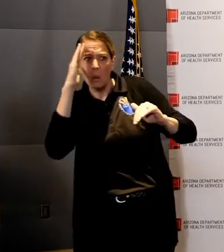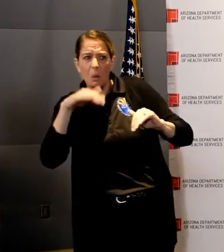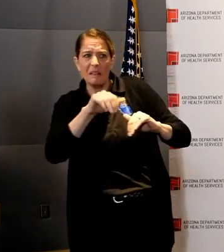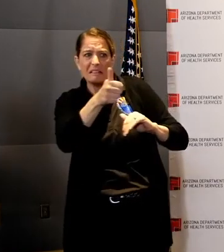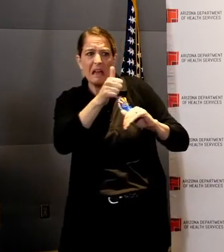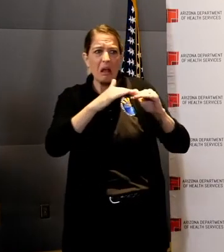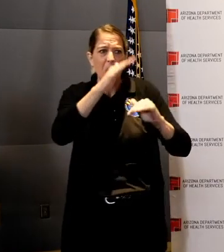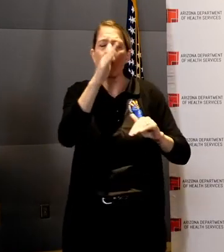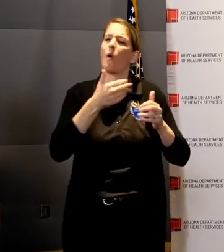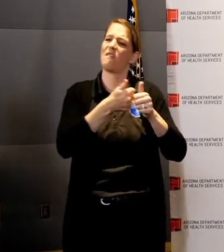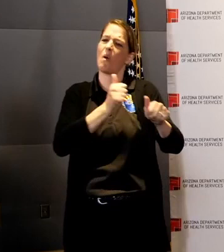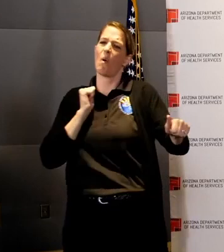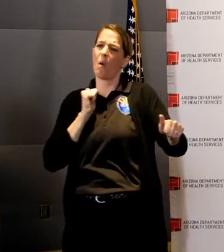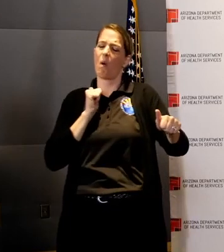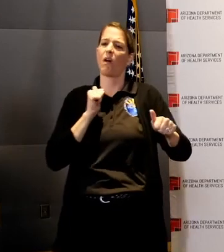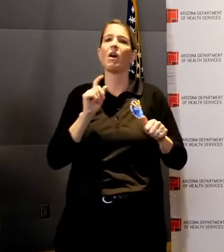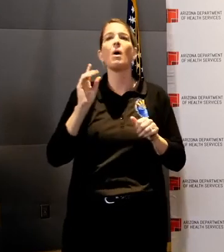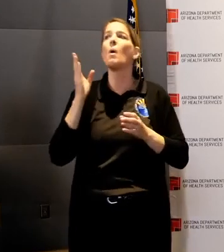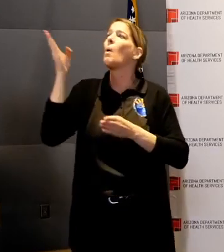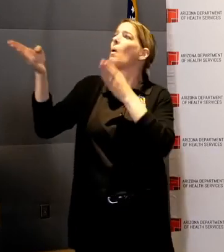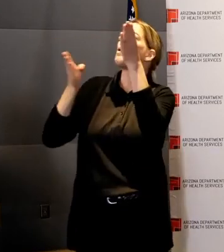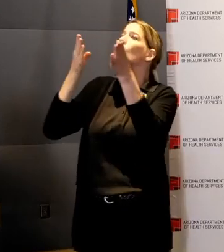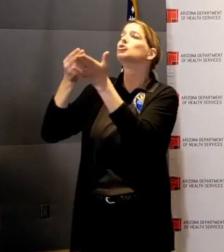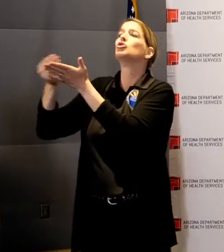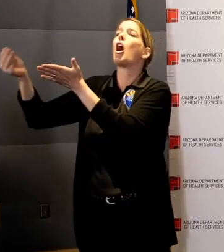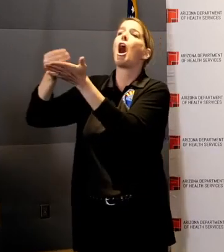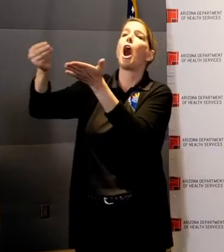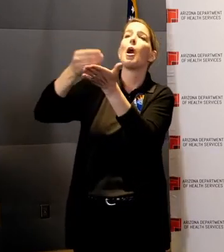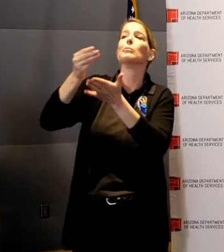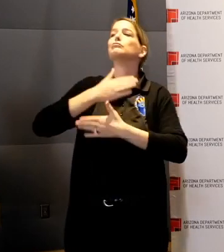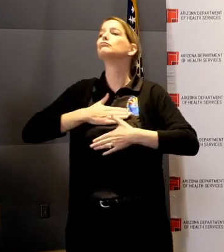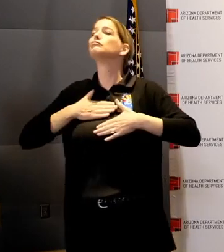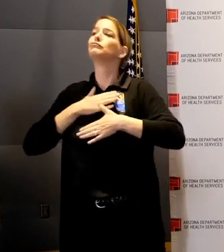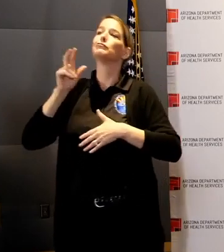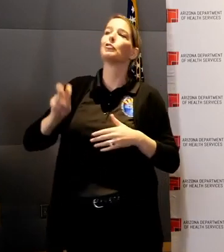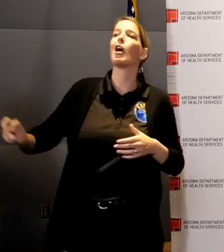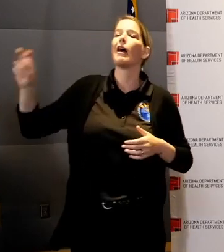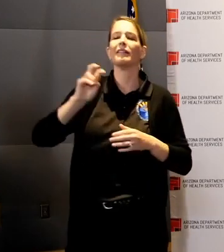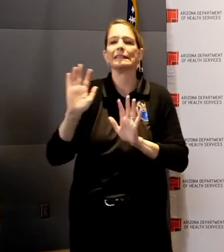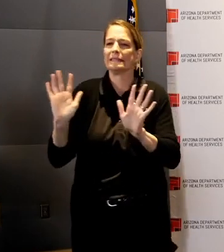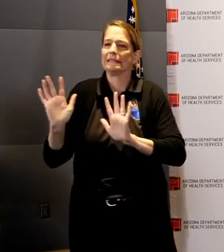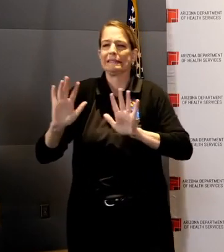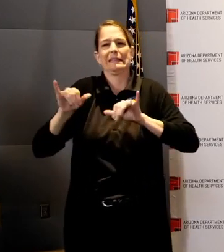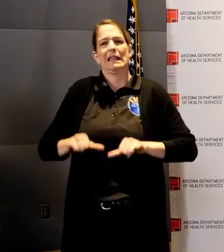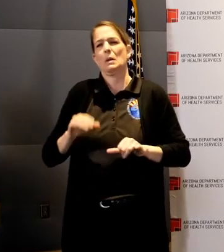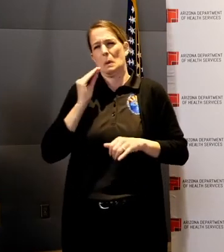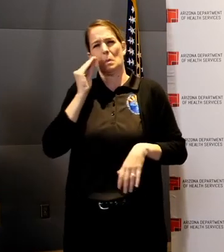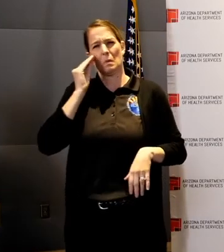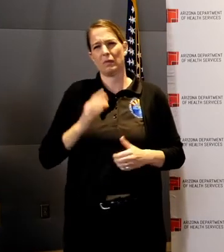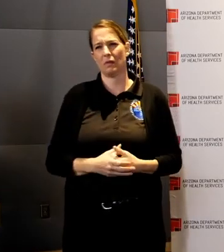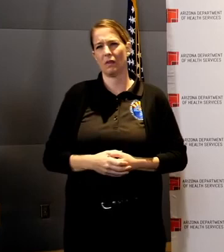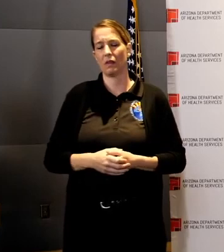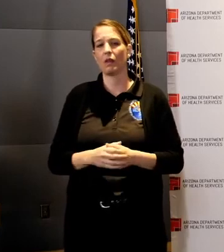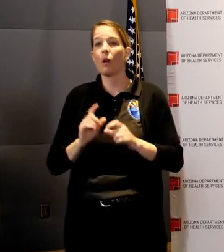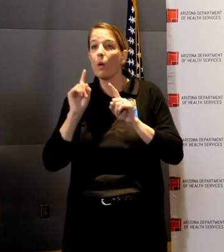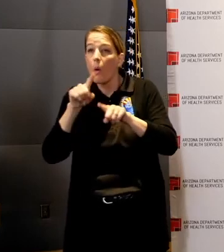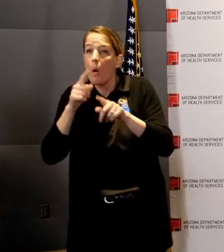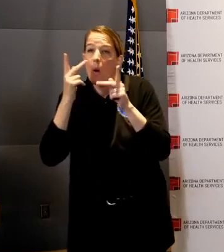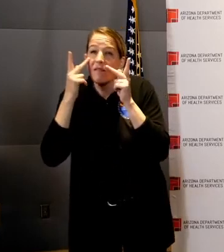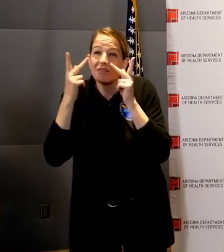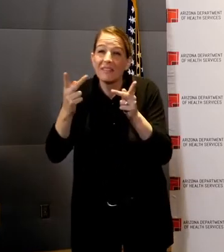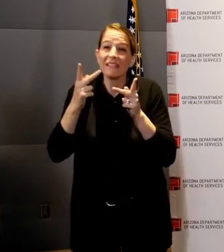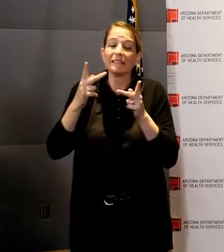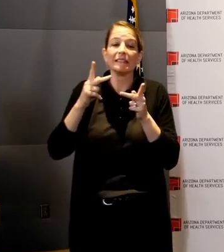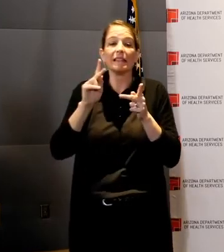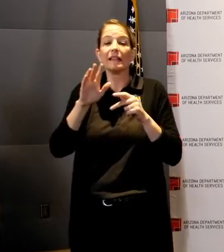shopping trips, and discretionary travel. Do not visit nursing homes or long-term care facilities unless you are providing critical